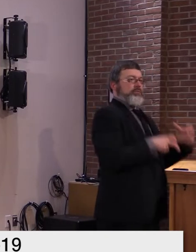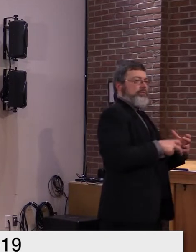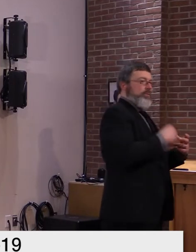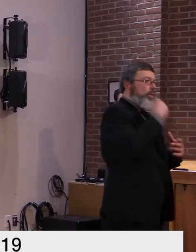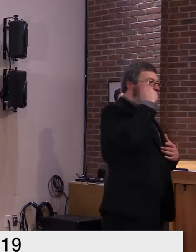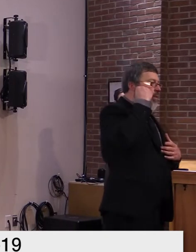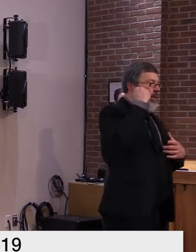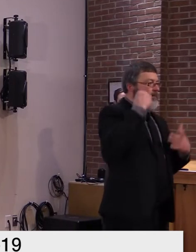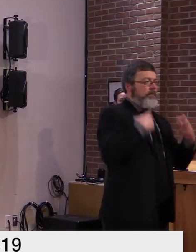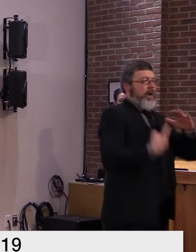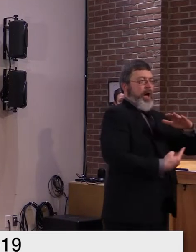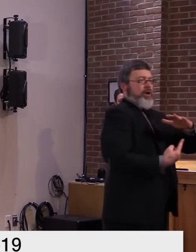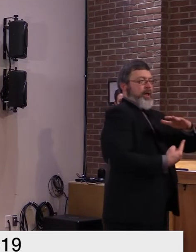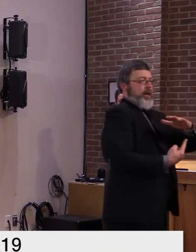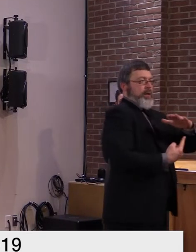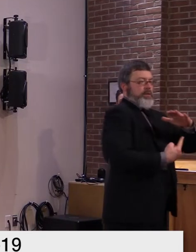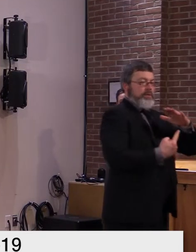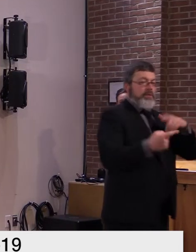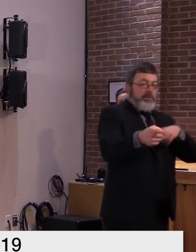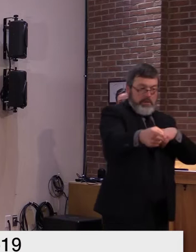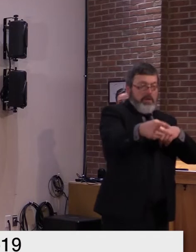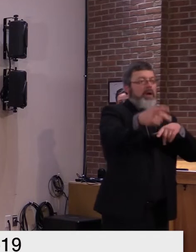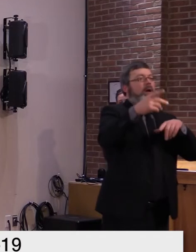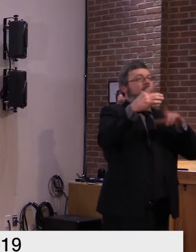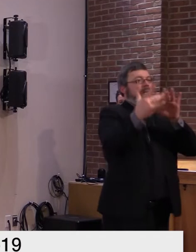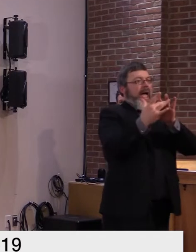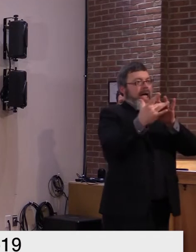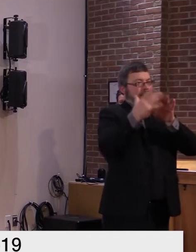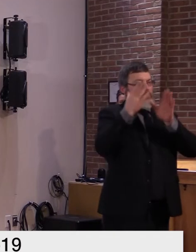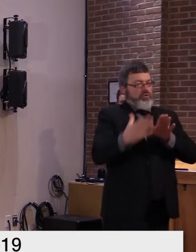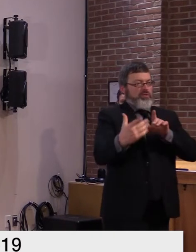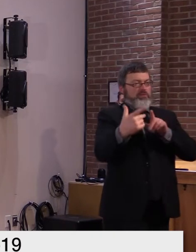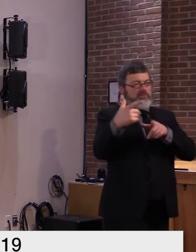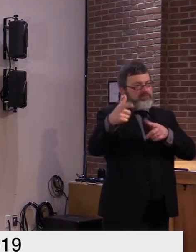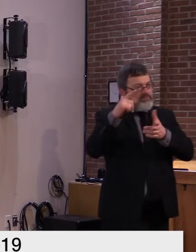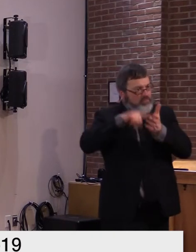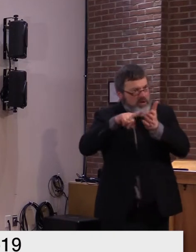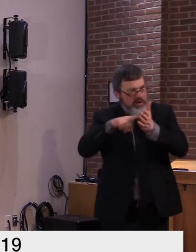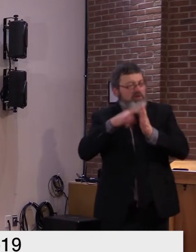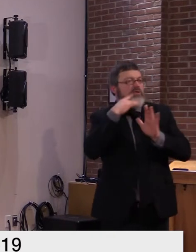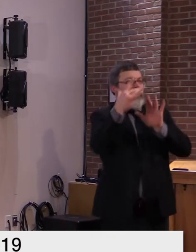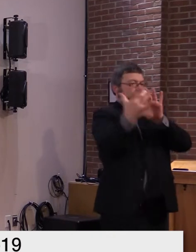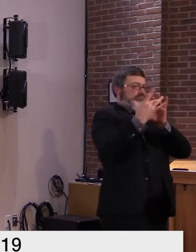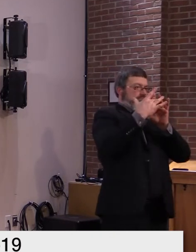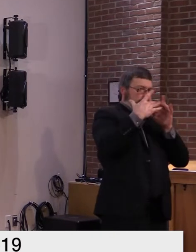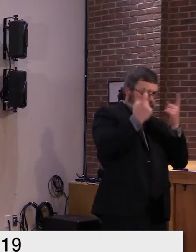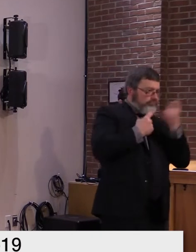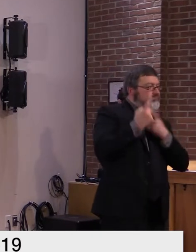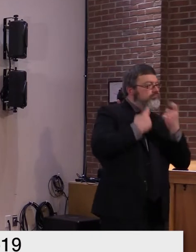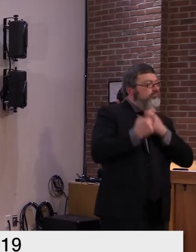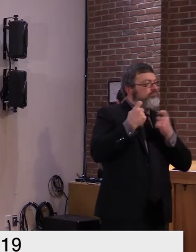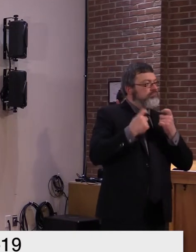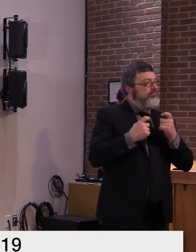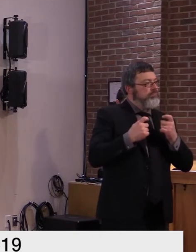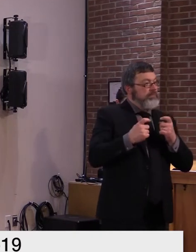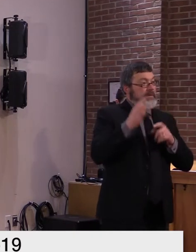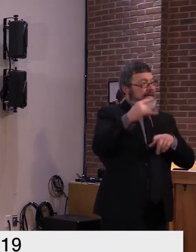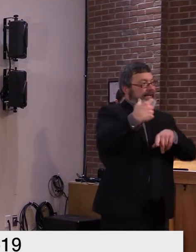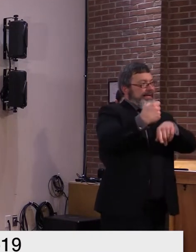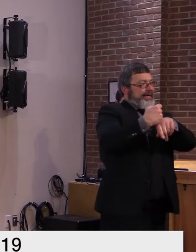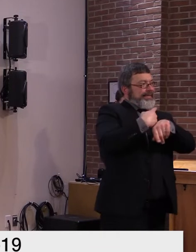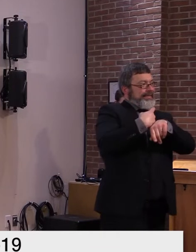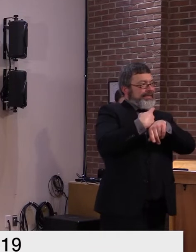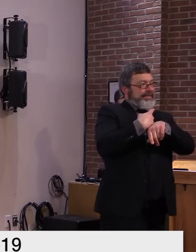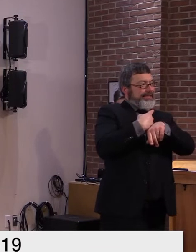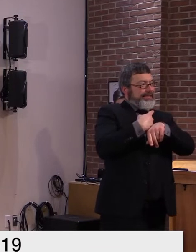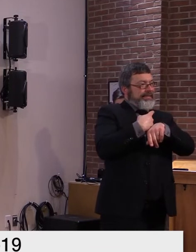keep in mind these texts do not replace an actual person and expert concept contact tracing work that will